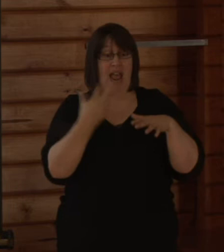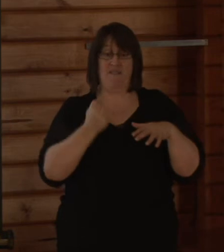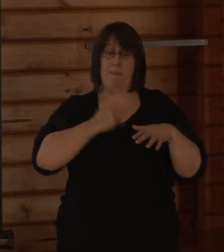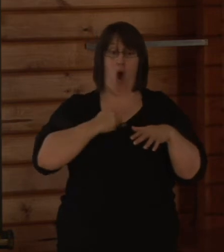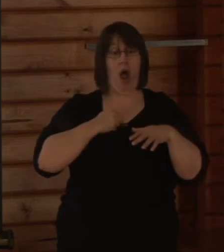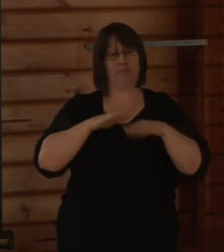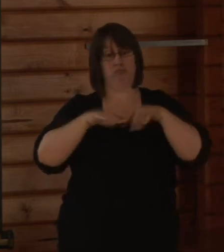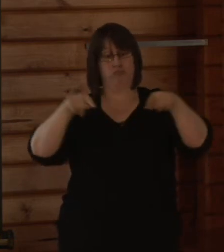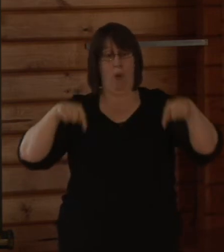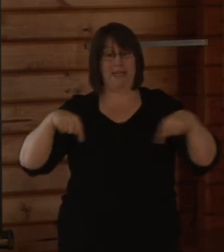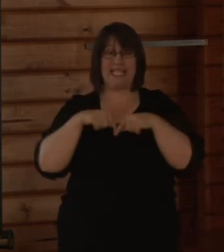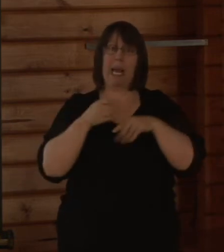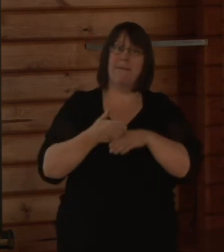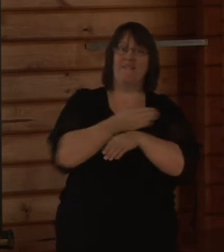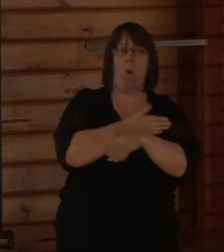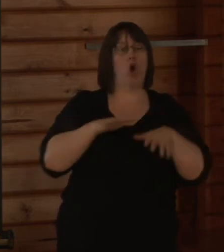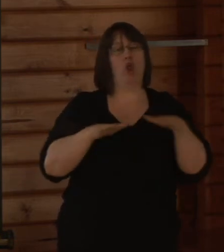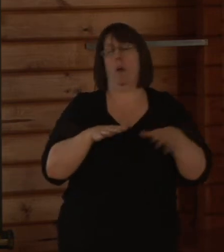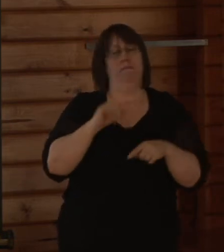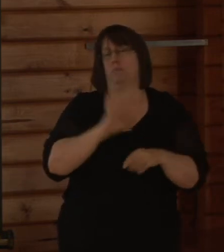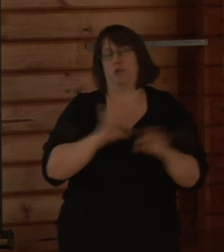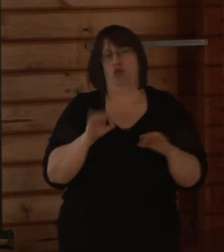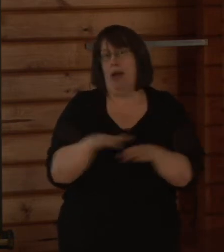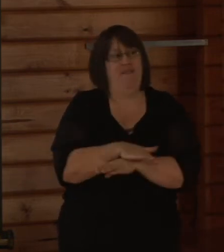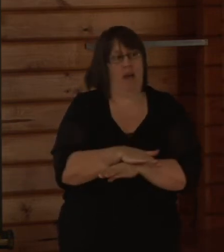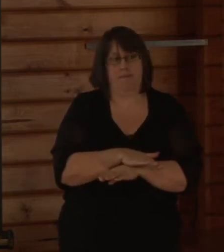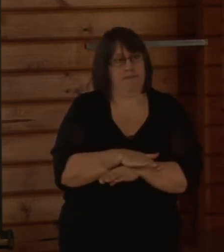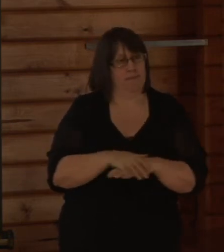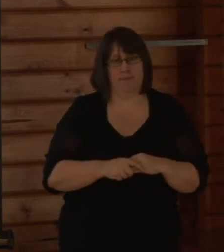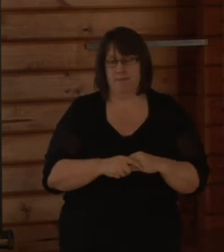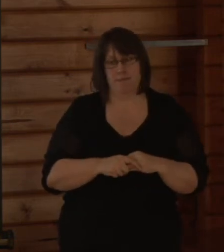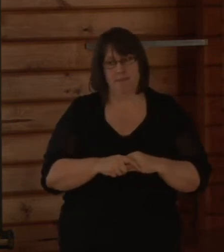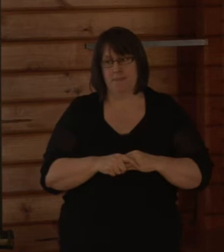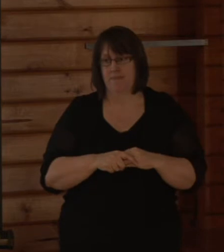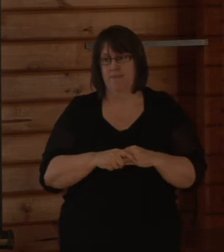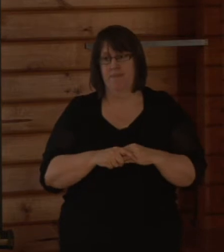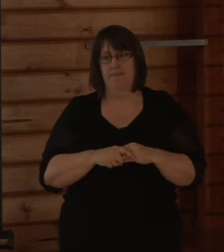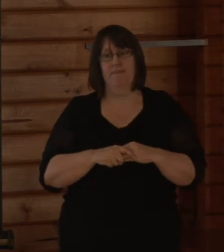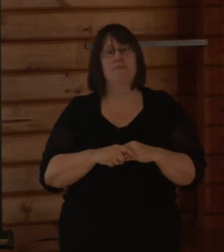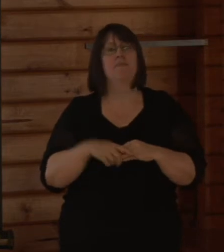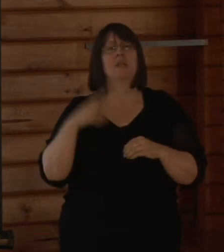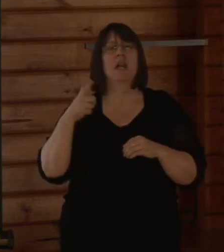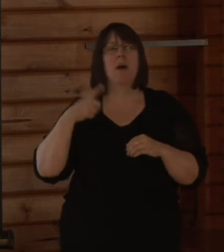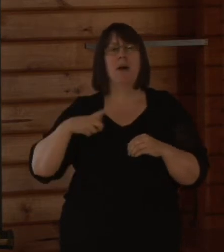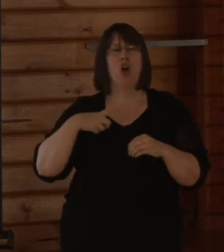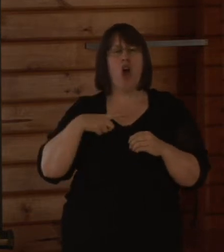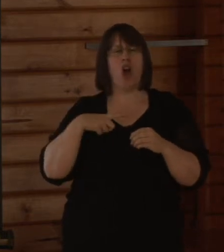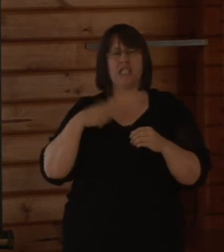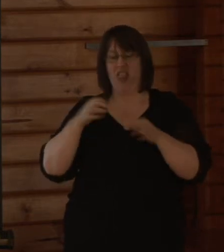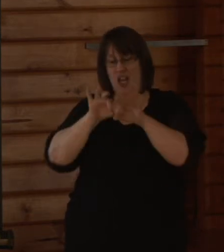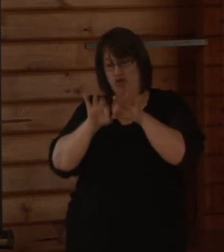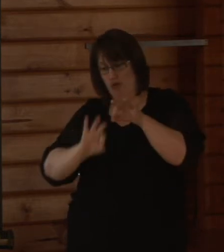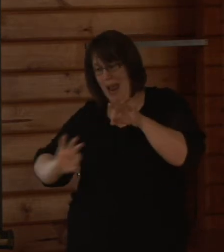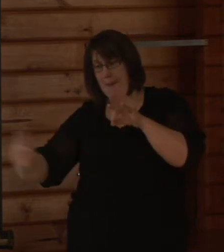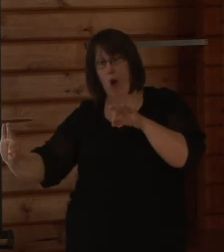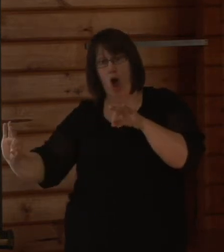the change in flooding that resulted from the earthquake. It does not cover increases in flooding due to changes in off-site drainage